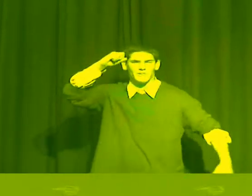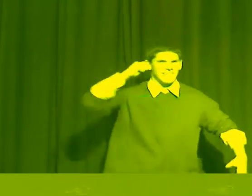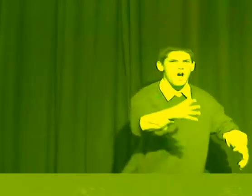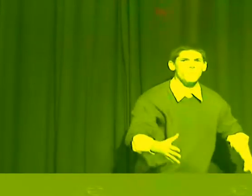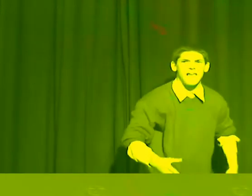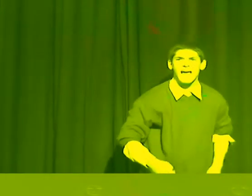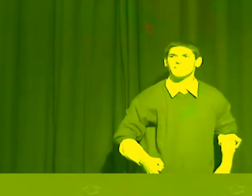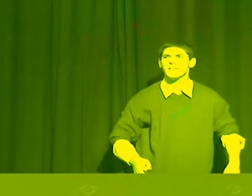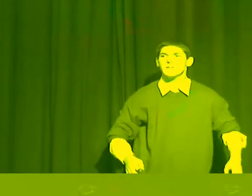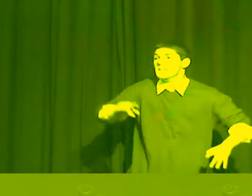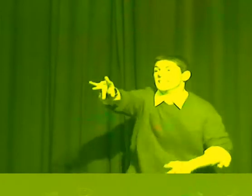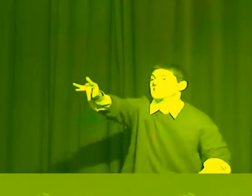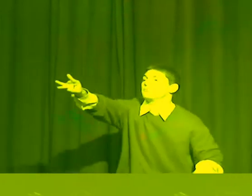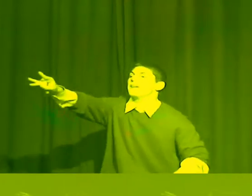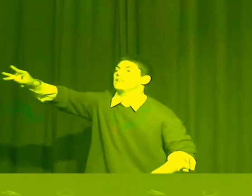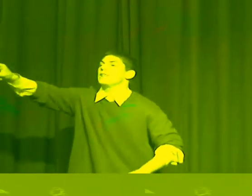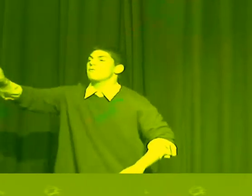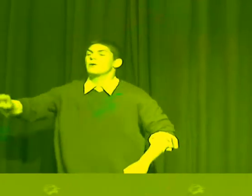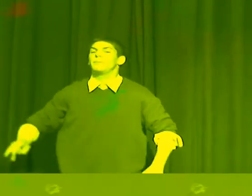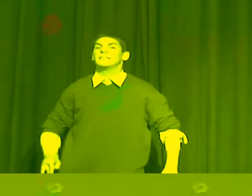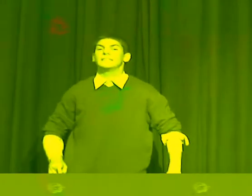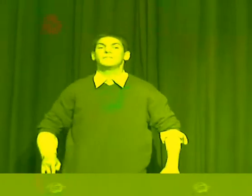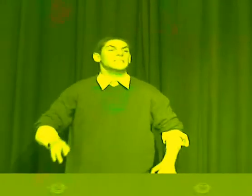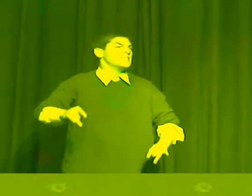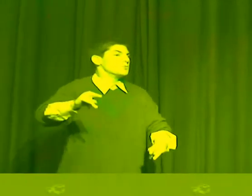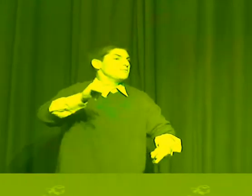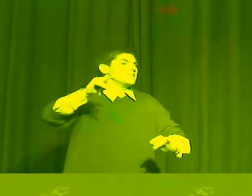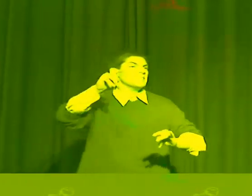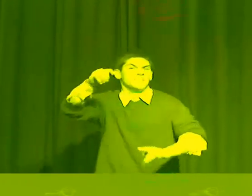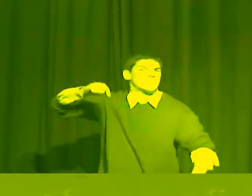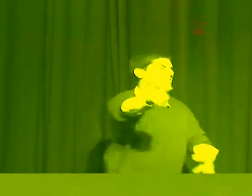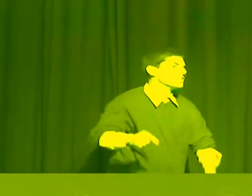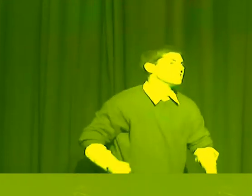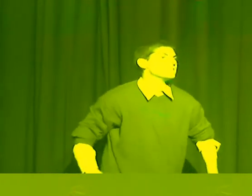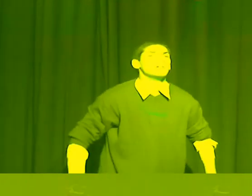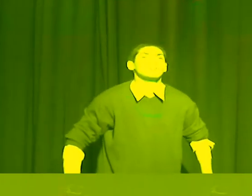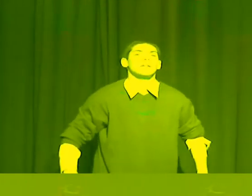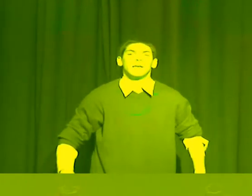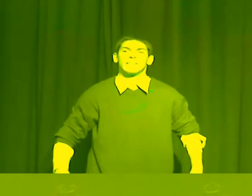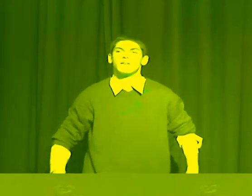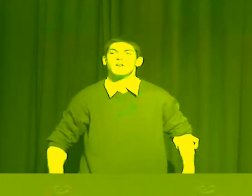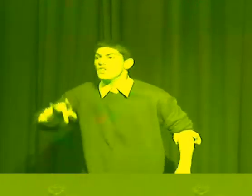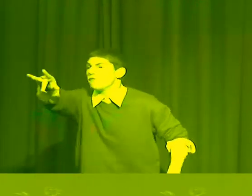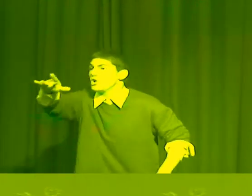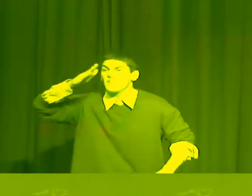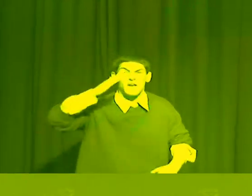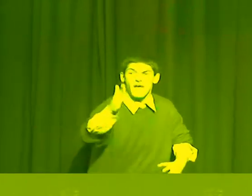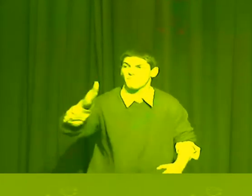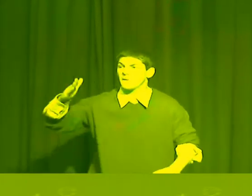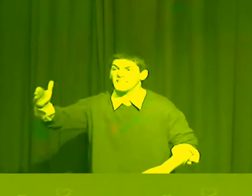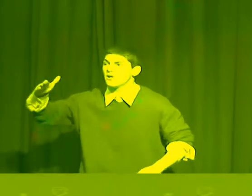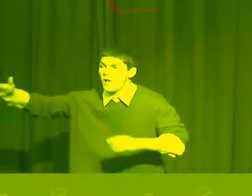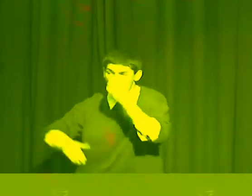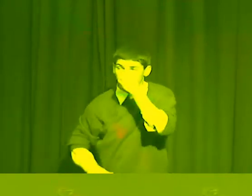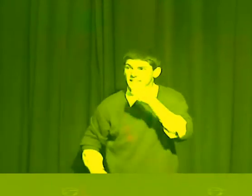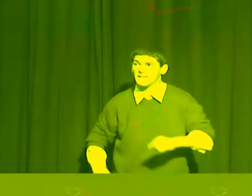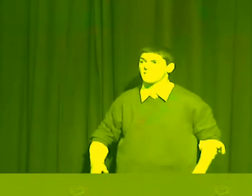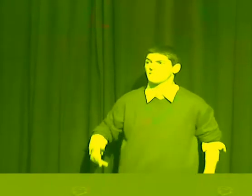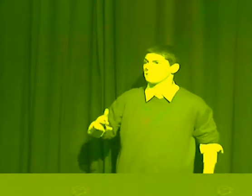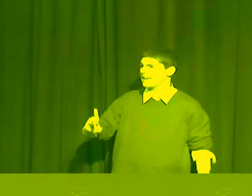certainly hope not. And if your regular life weren't bad enough, Don't even get me started on holidays. You ever notice how every single holiday seems to have some